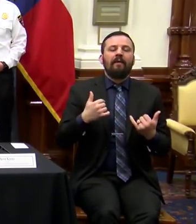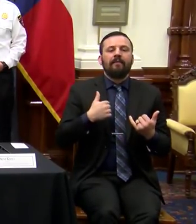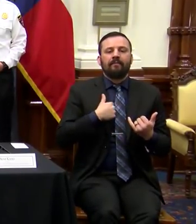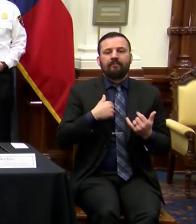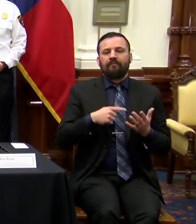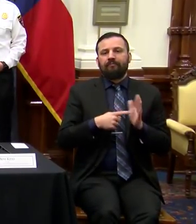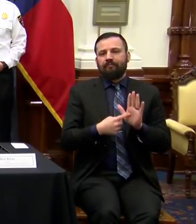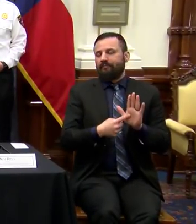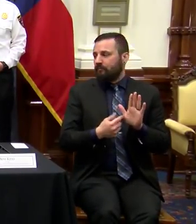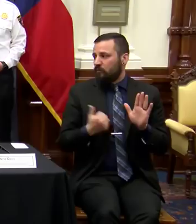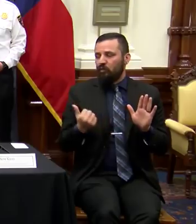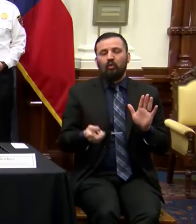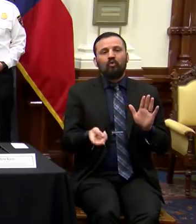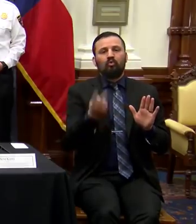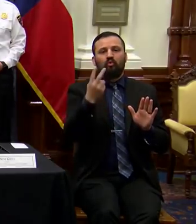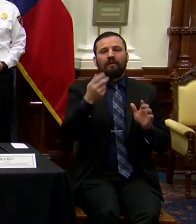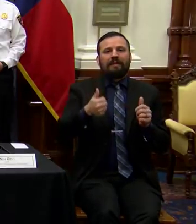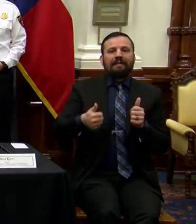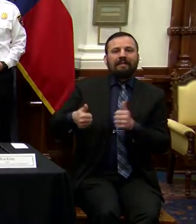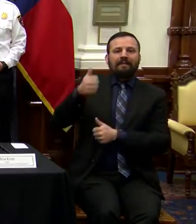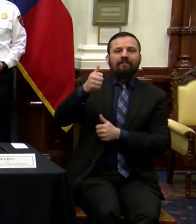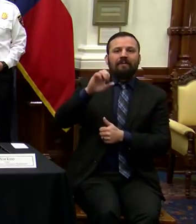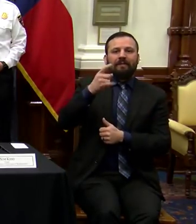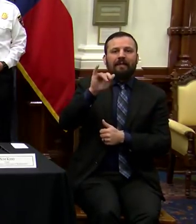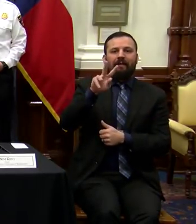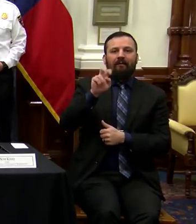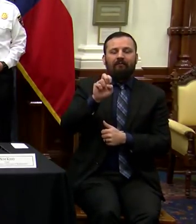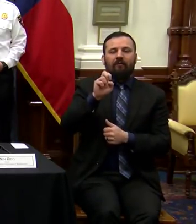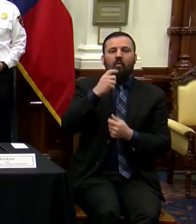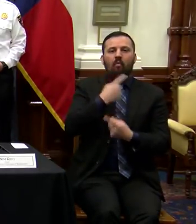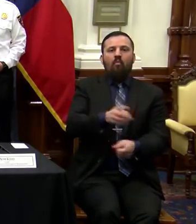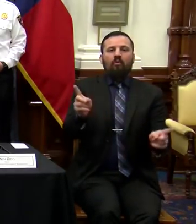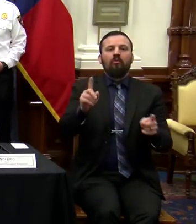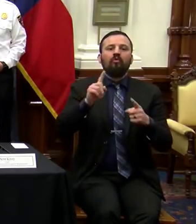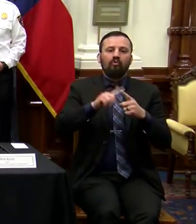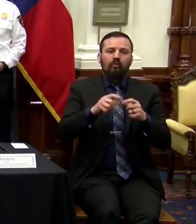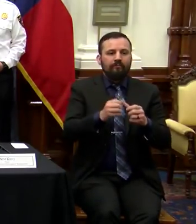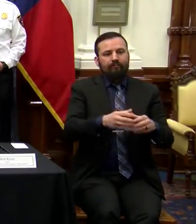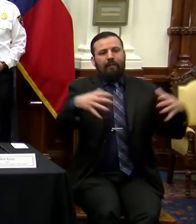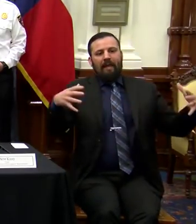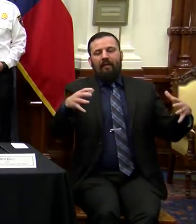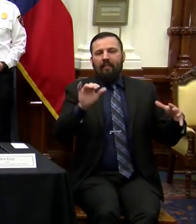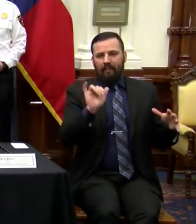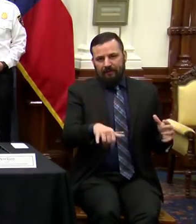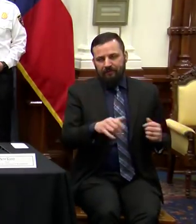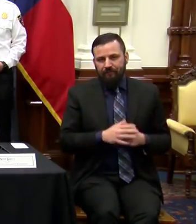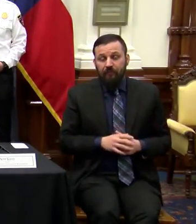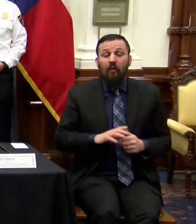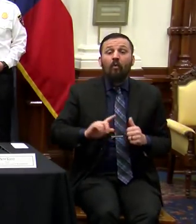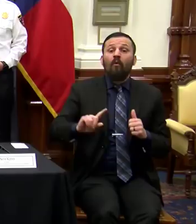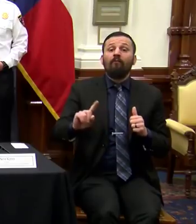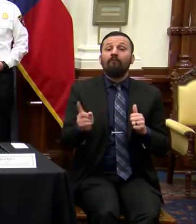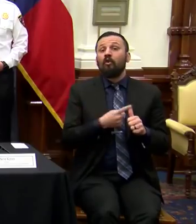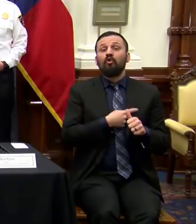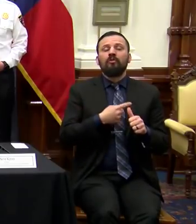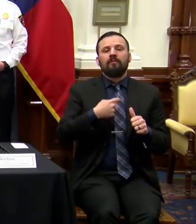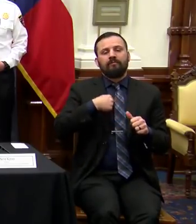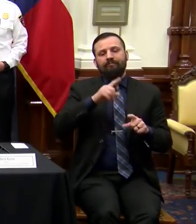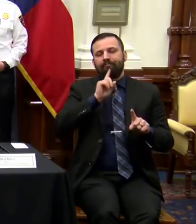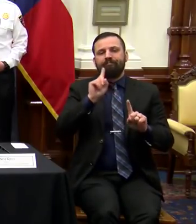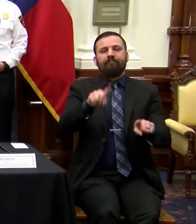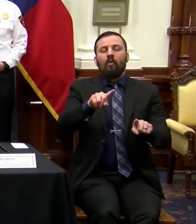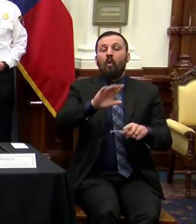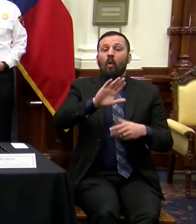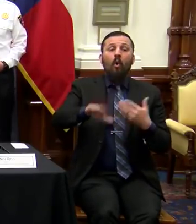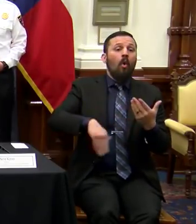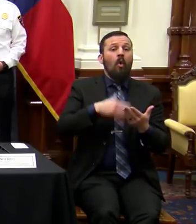executive orders to expand those capacities. First, I am directing all